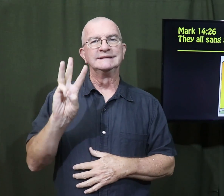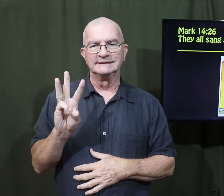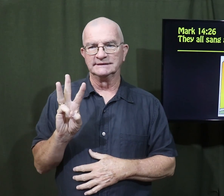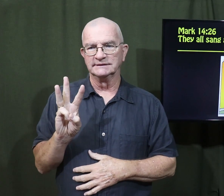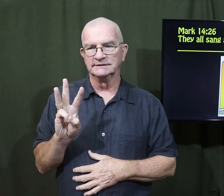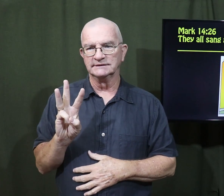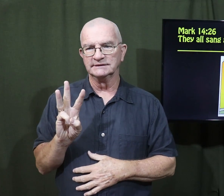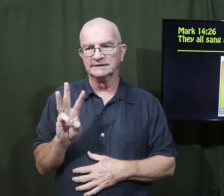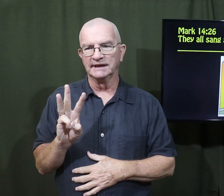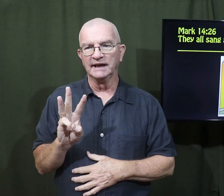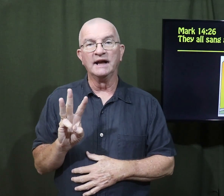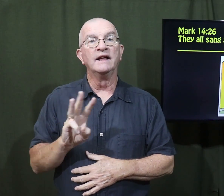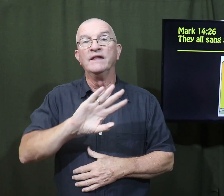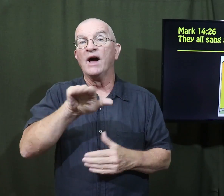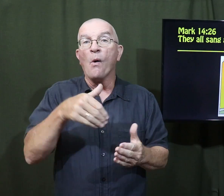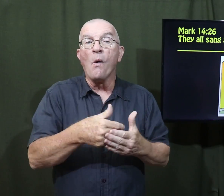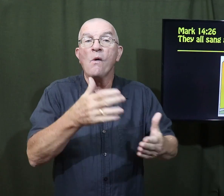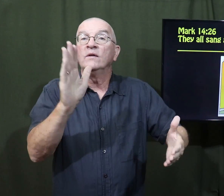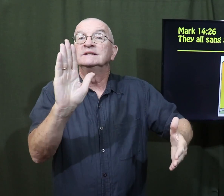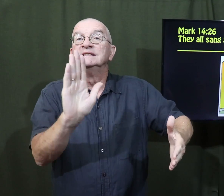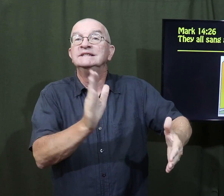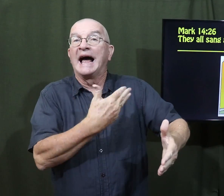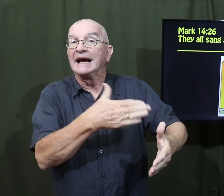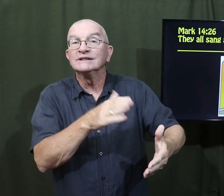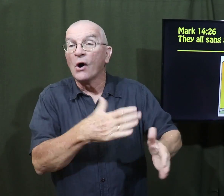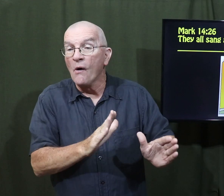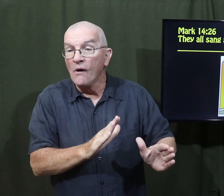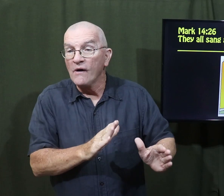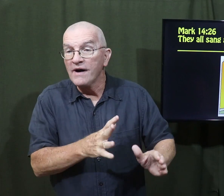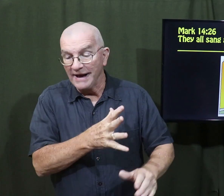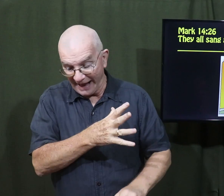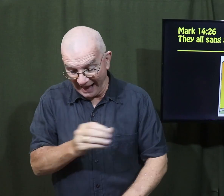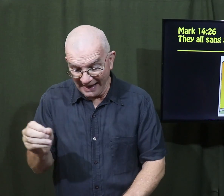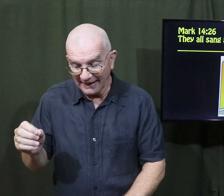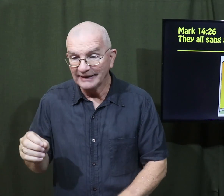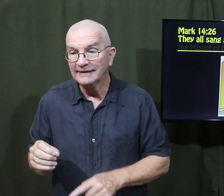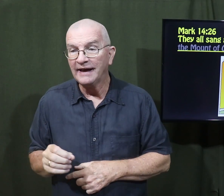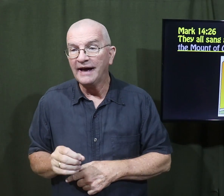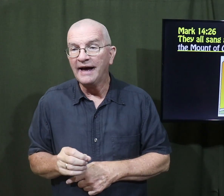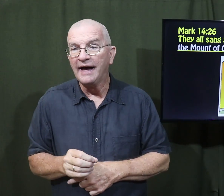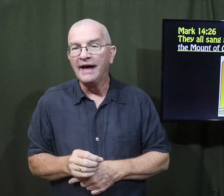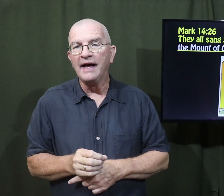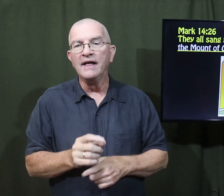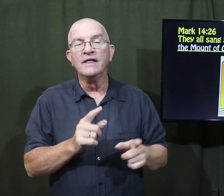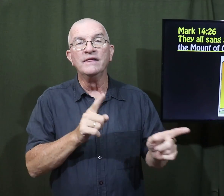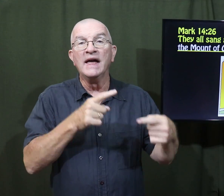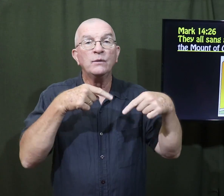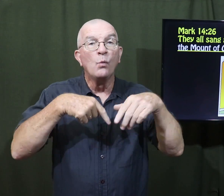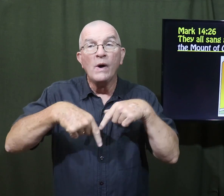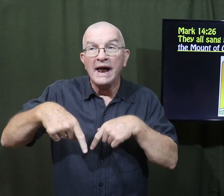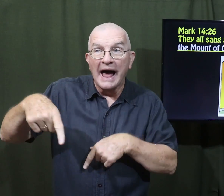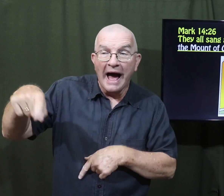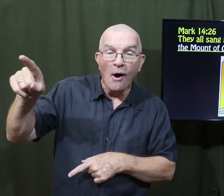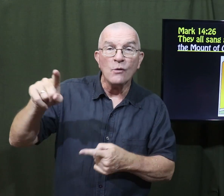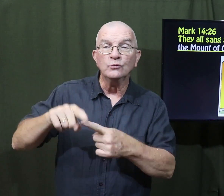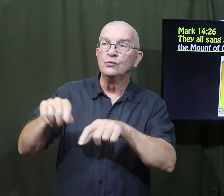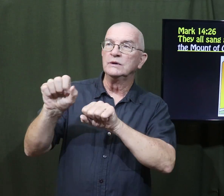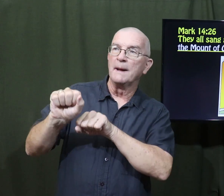Verse 26 They all sang a song and then went out